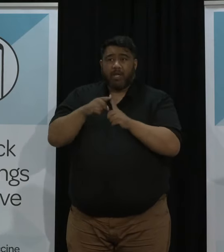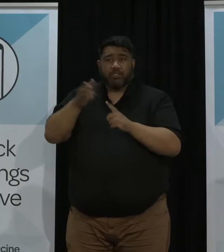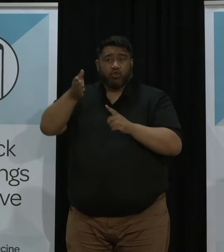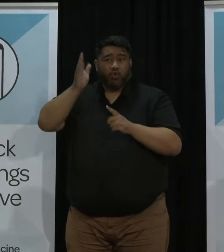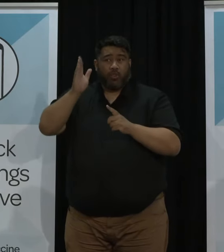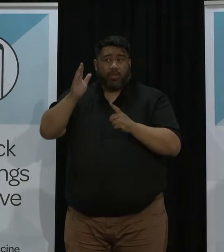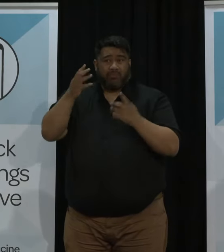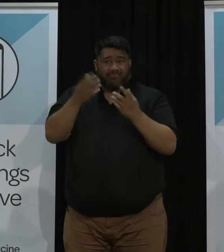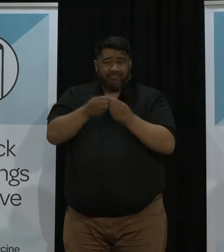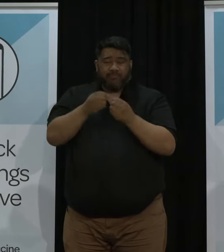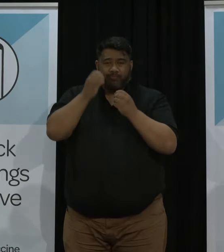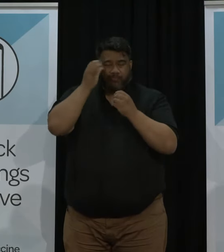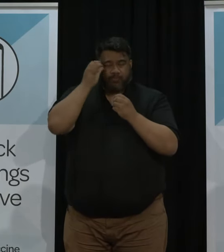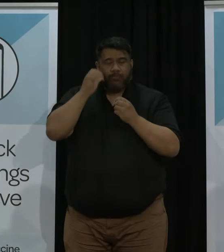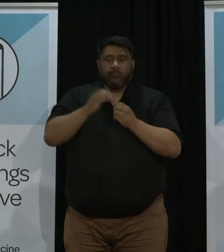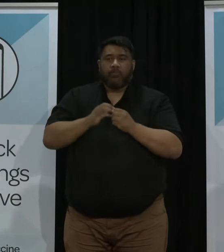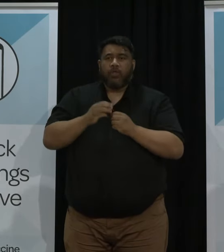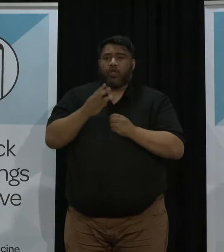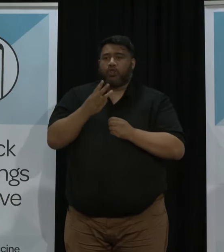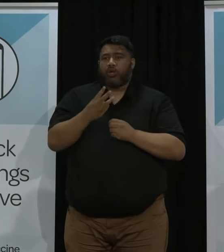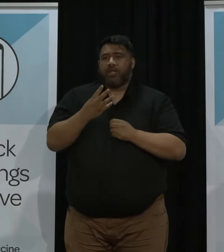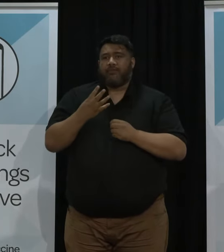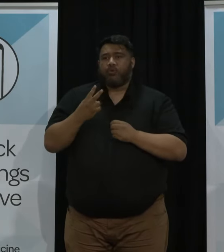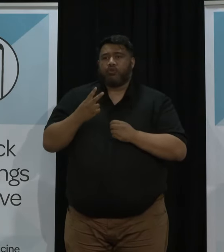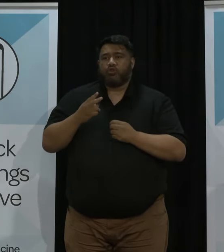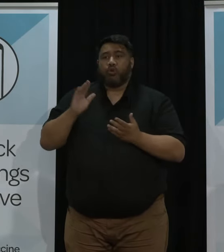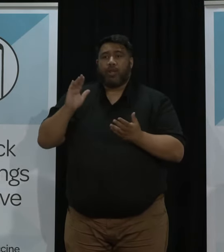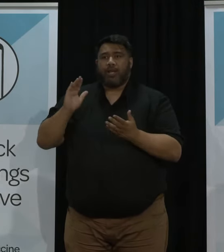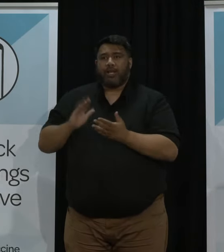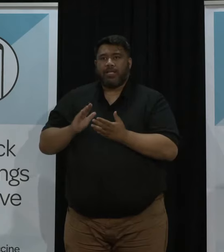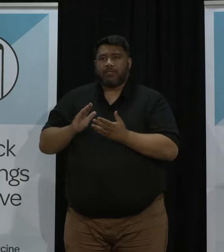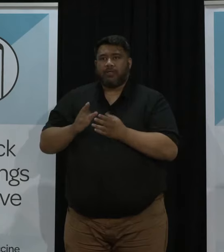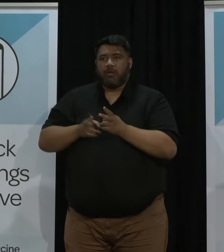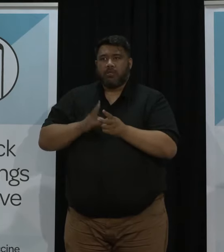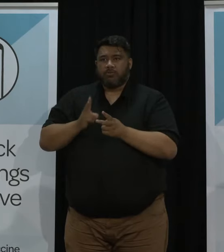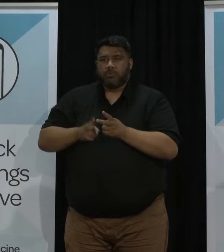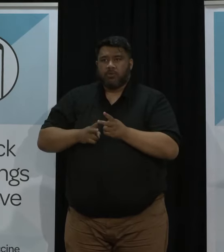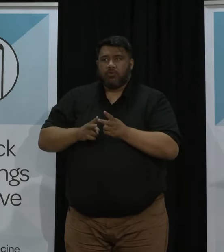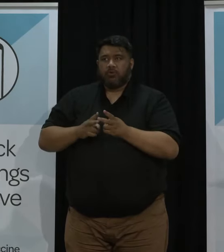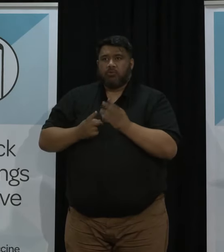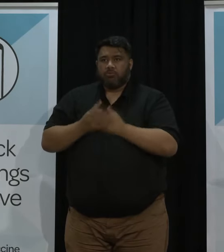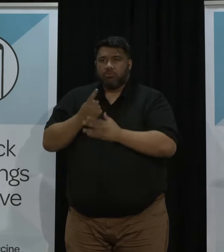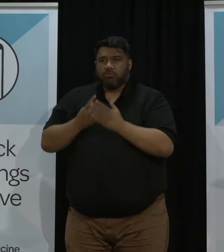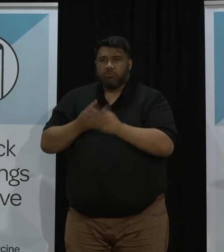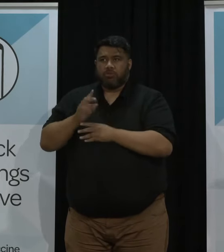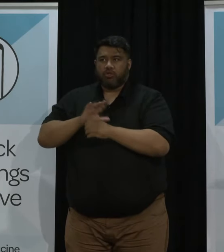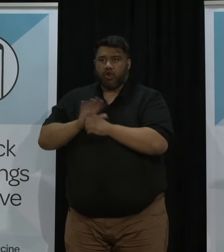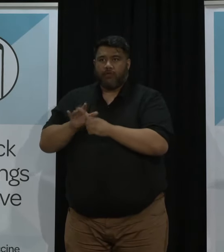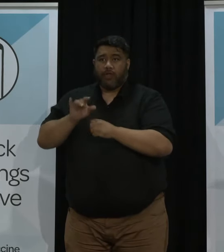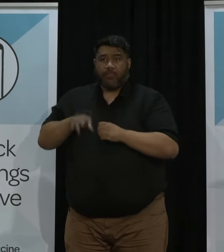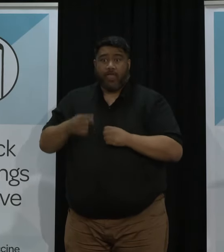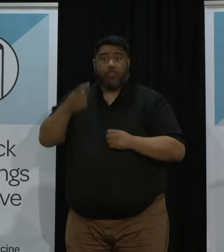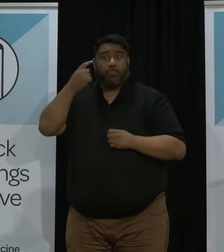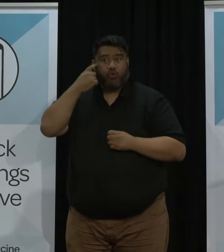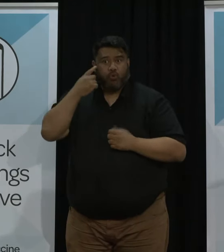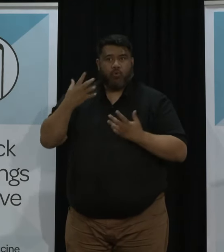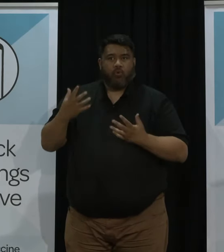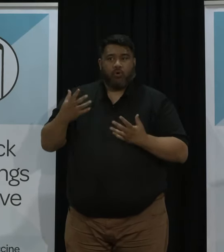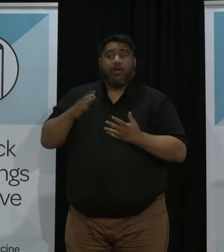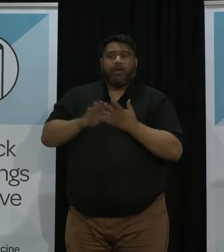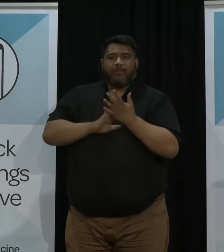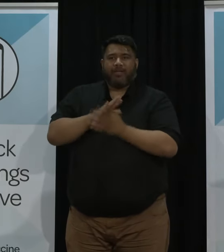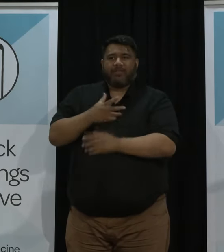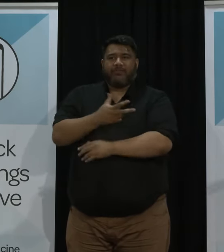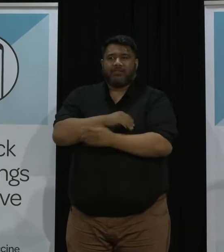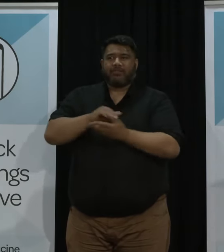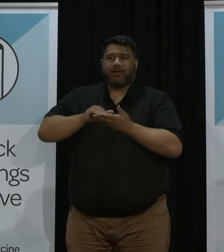were 432 fewer cases and 70 fewer hospitalisations than has been projected that demonstrates that vaccines are working